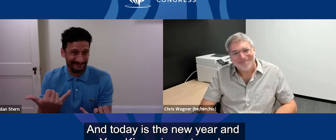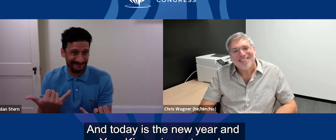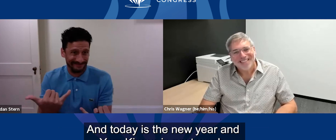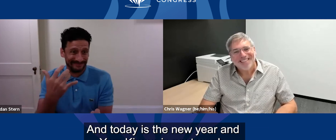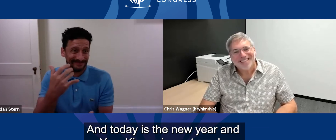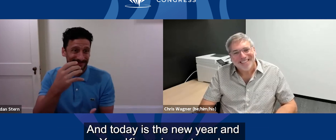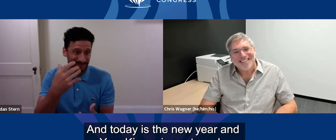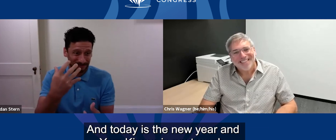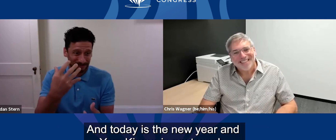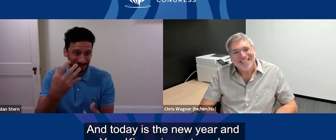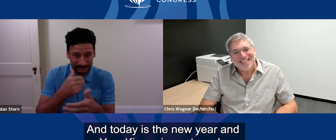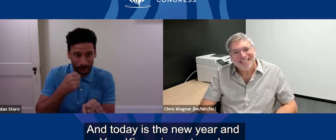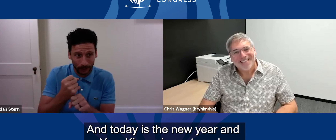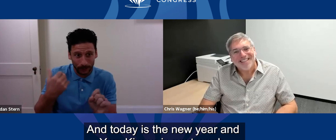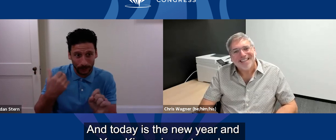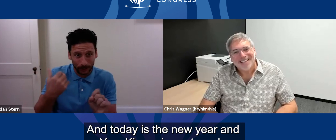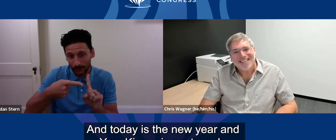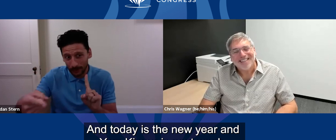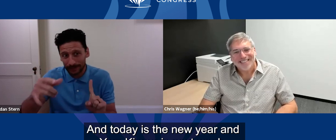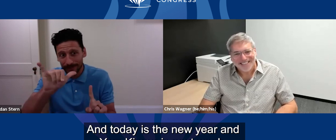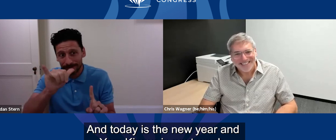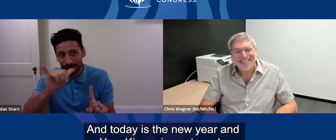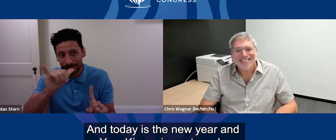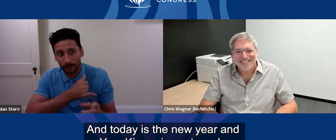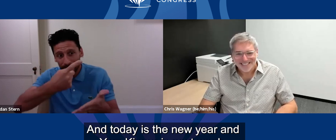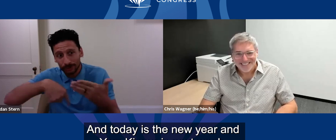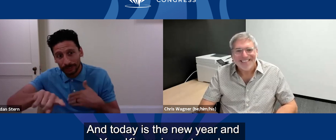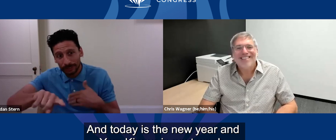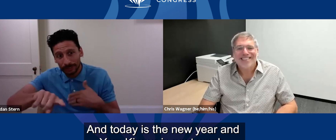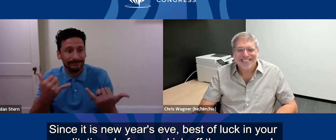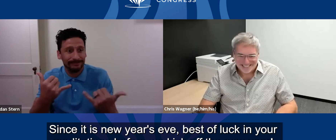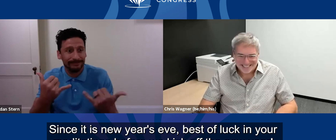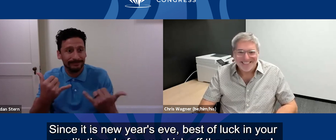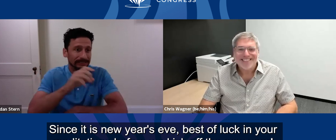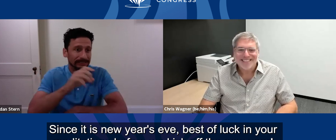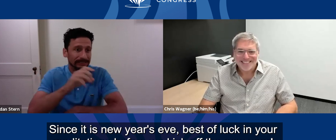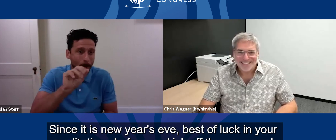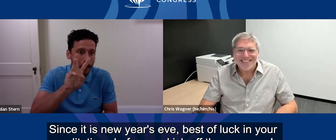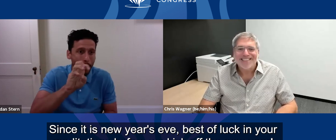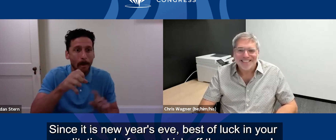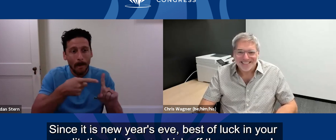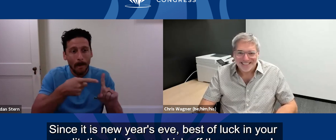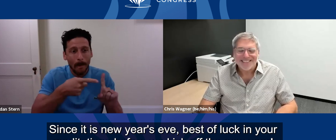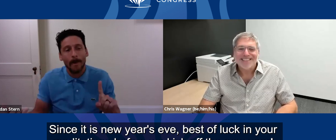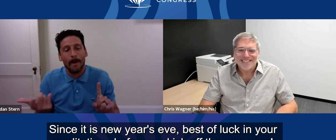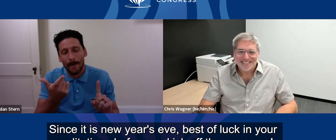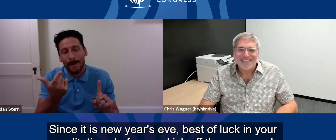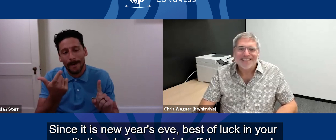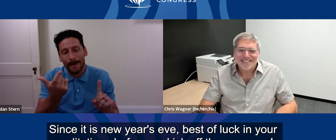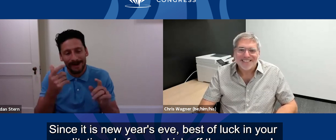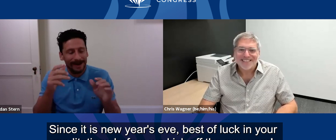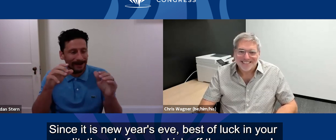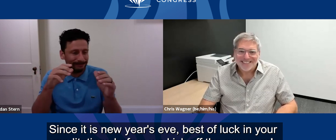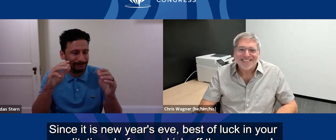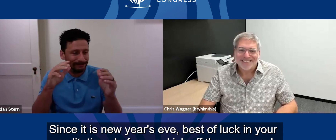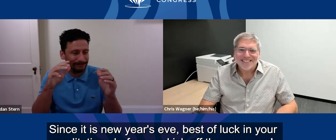year and Yom Kampor is next week. Since it's New Year's Eve, best of luck in your meditations before we